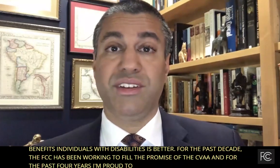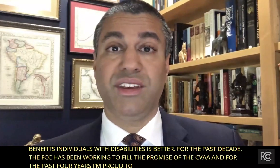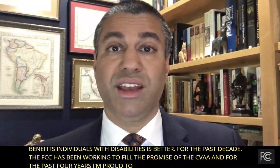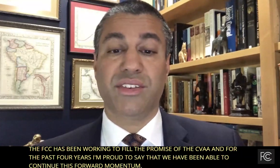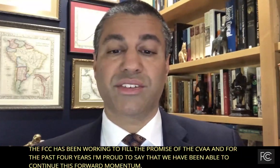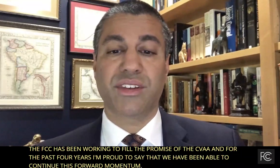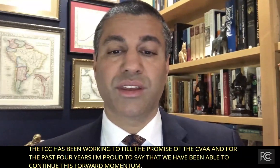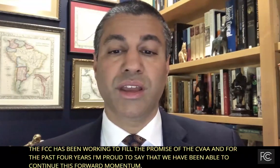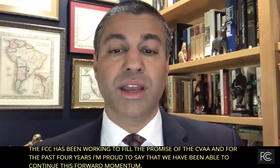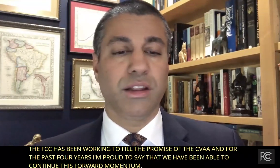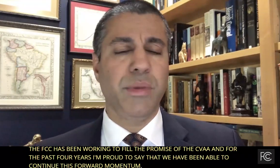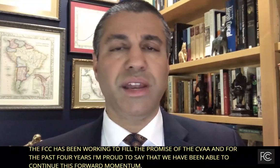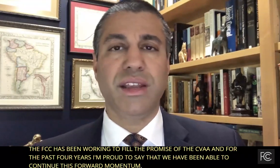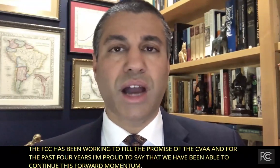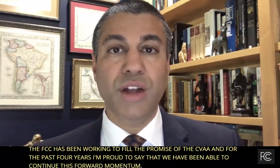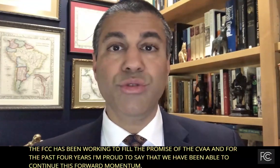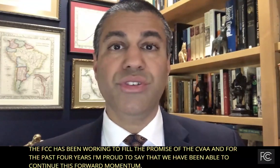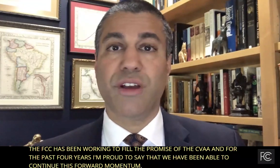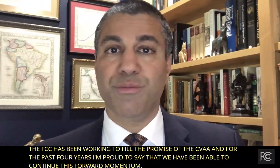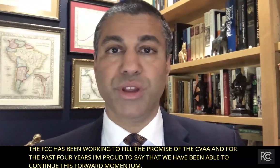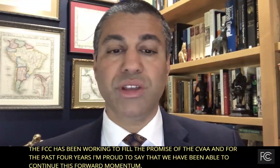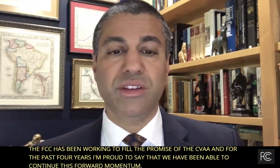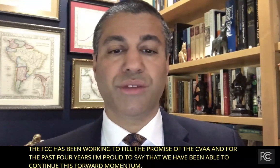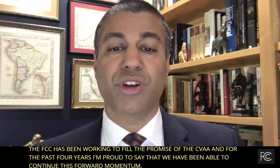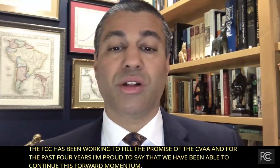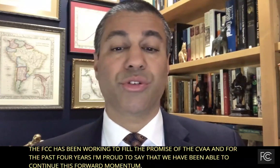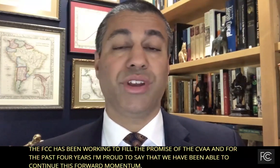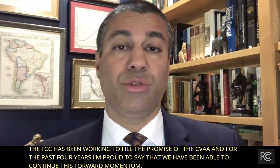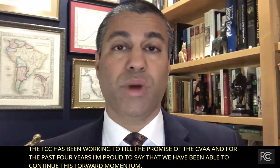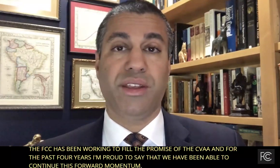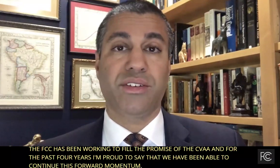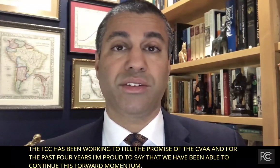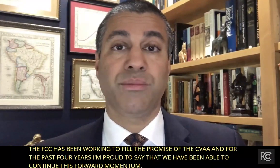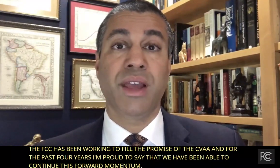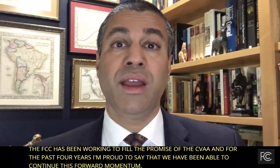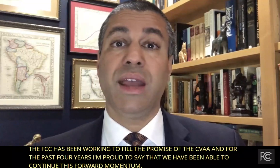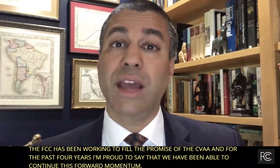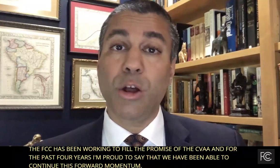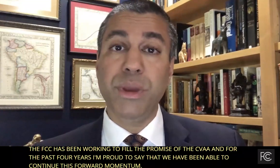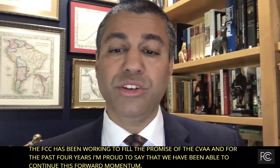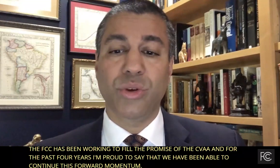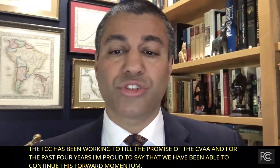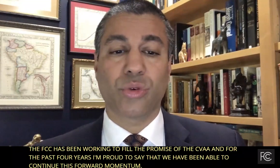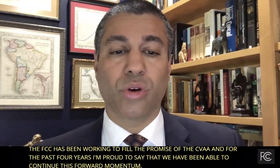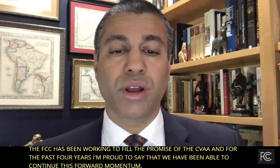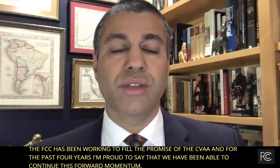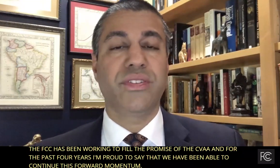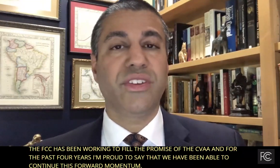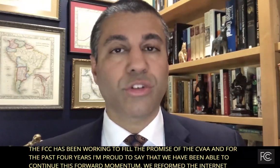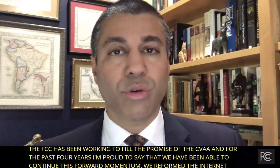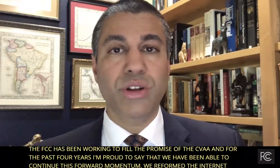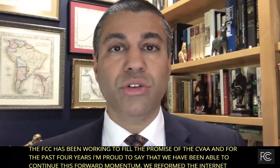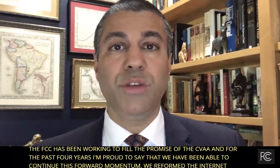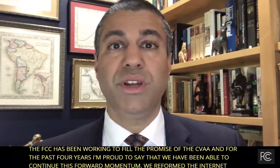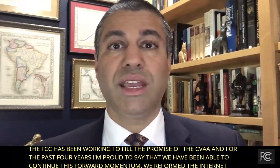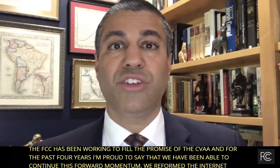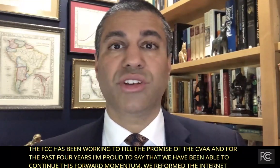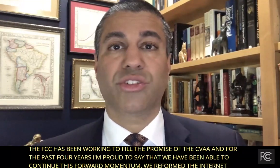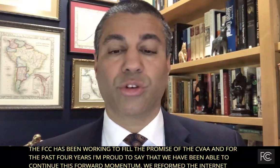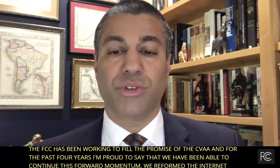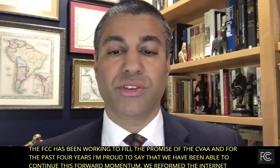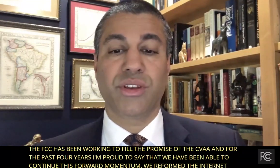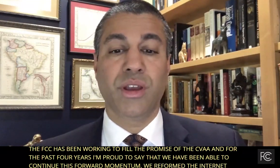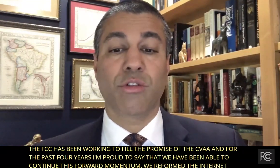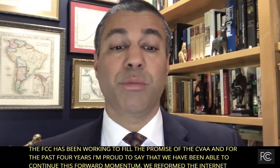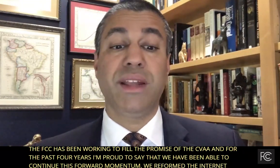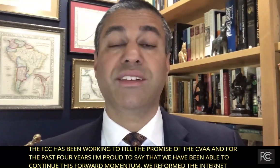IPCTS, eliminating hundreds of millions of dollars in waste, and helping to ensure that this critical communications